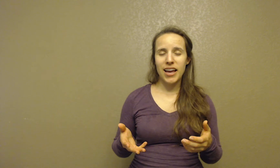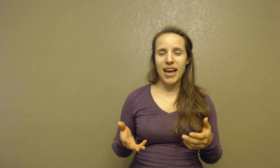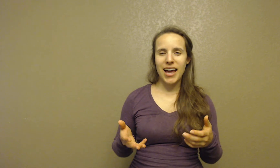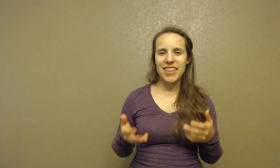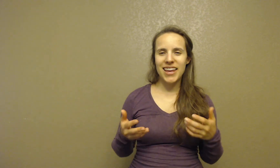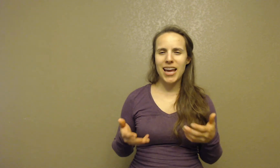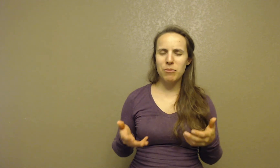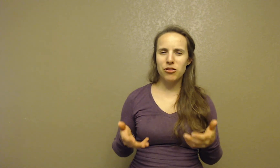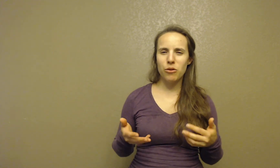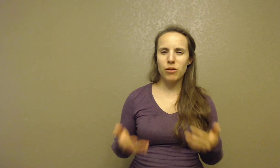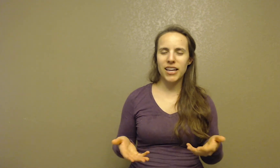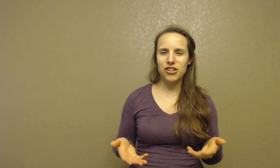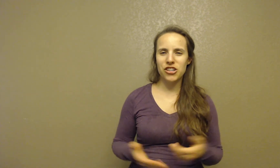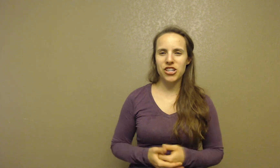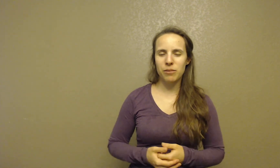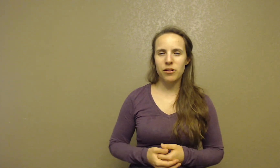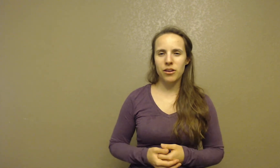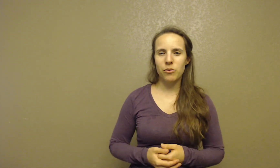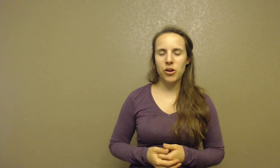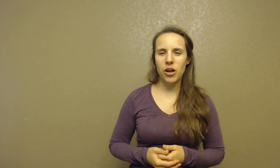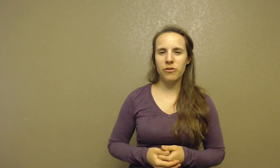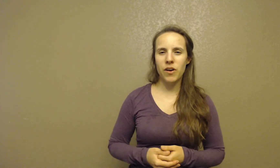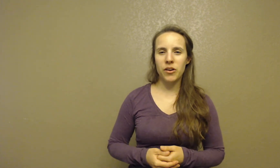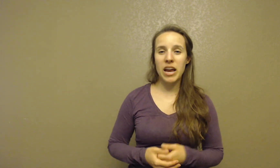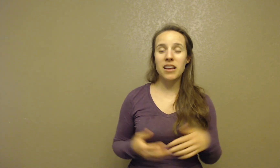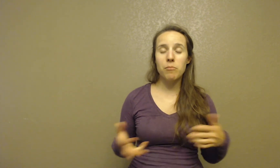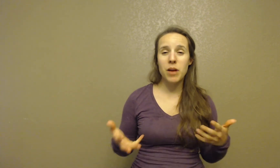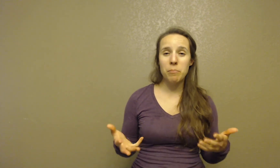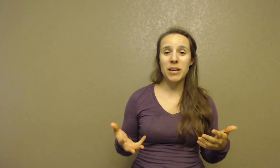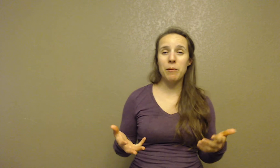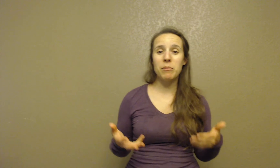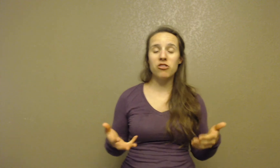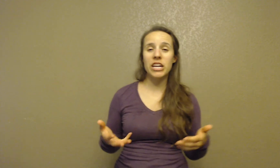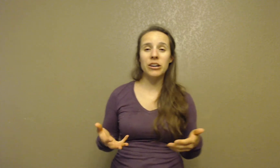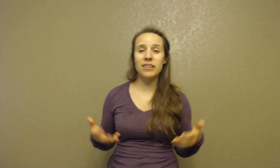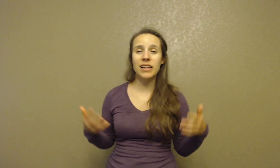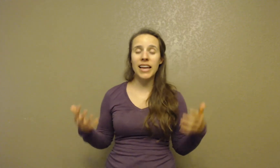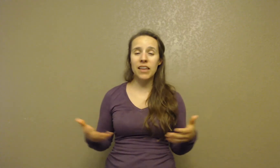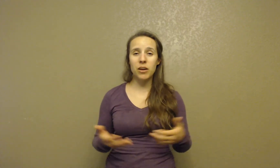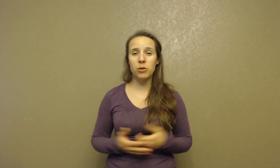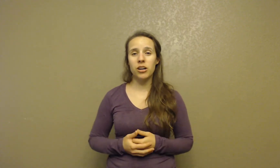And they came into a relationship with God the Father and ended up becoming missionaries in the land they were.